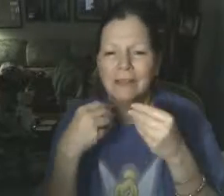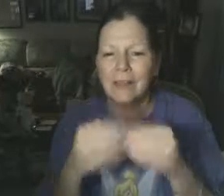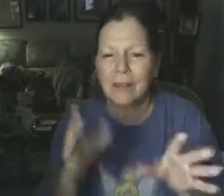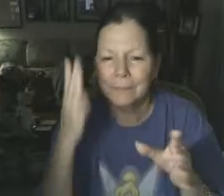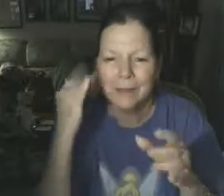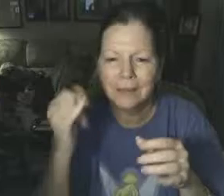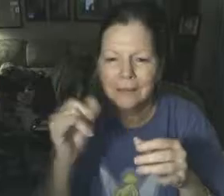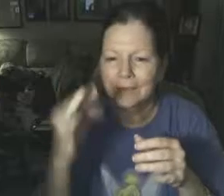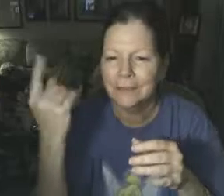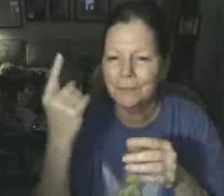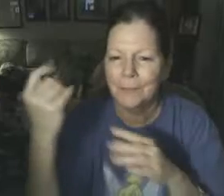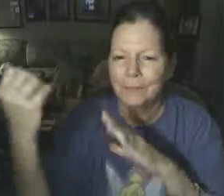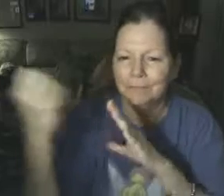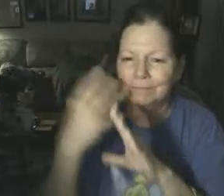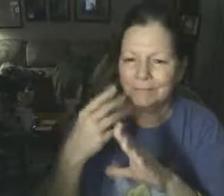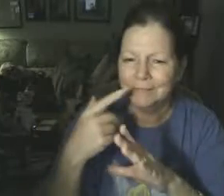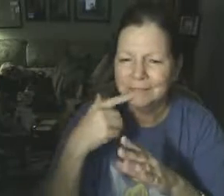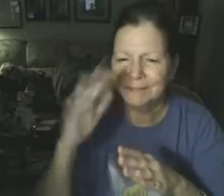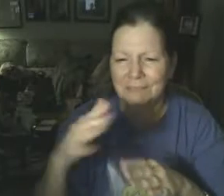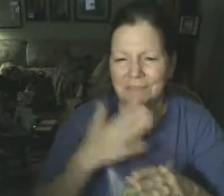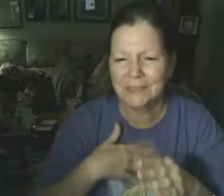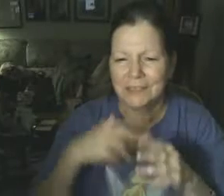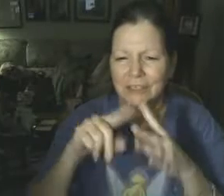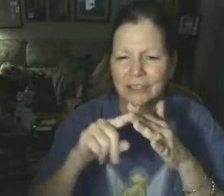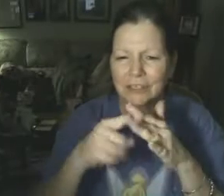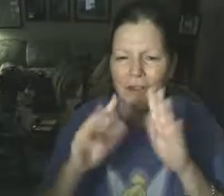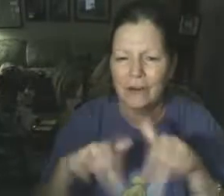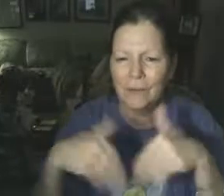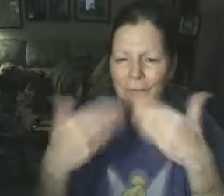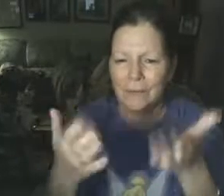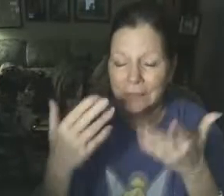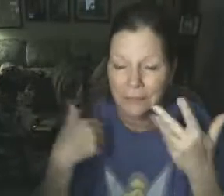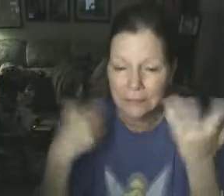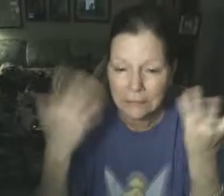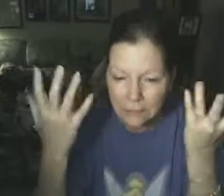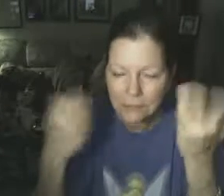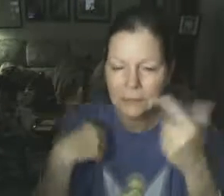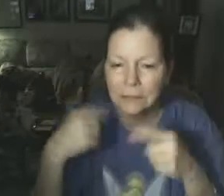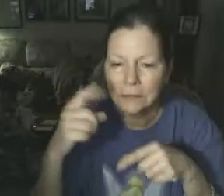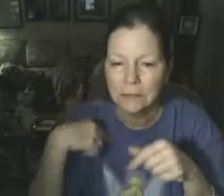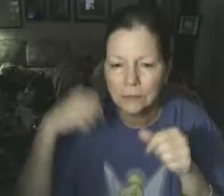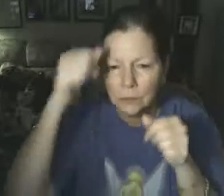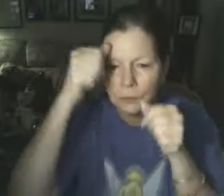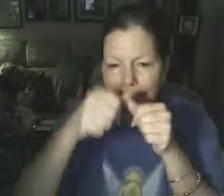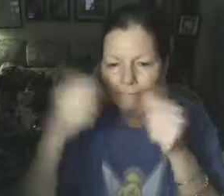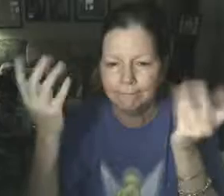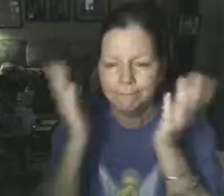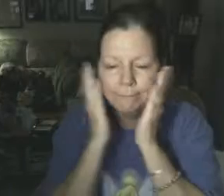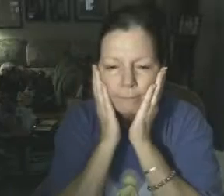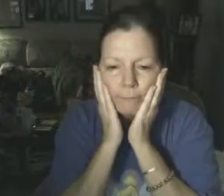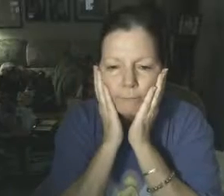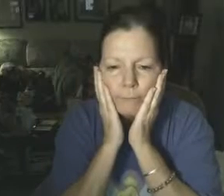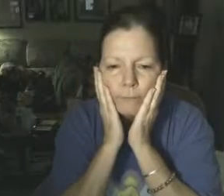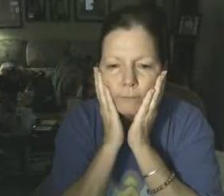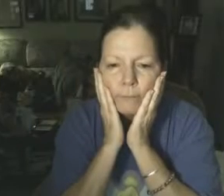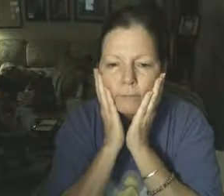right decision for my constituents down in the 2nd District. 20% of the people in my district,